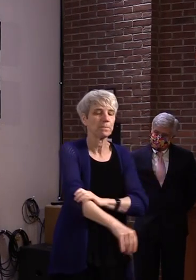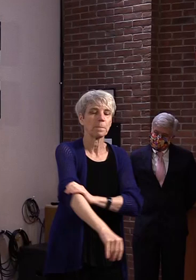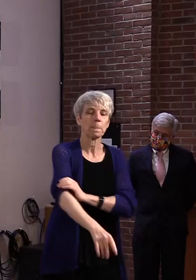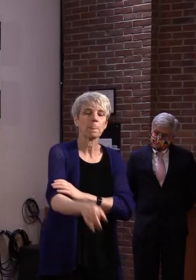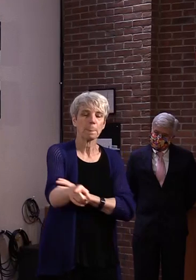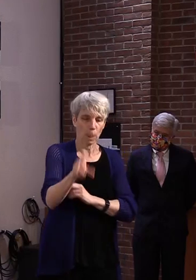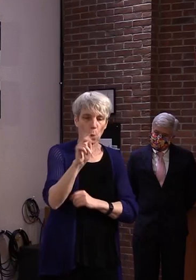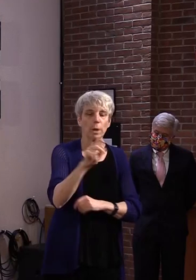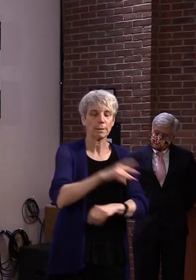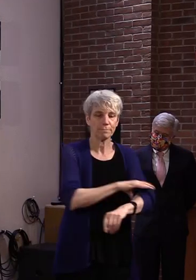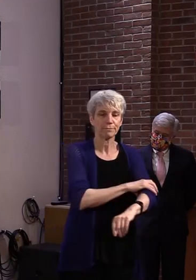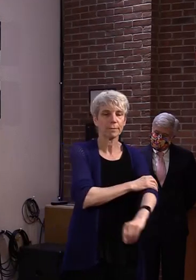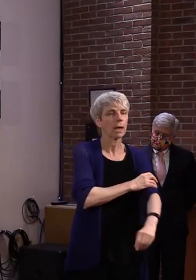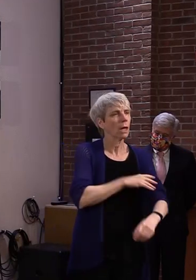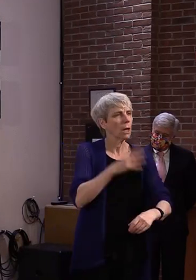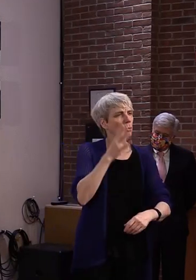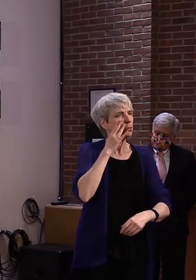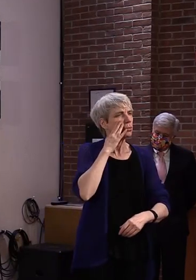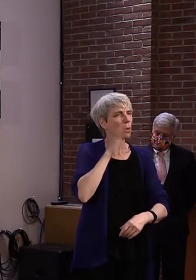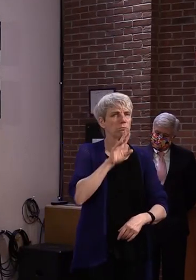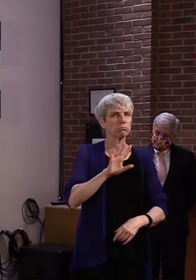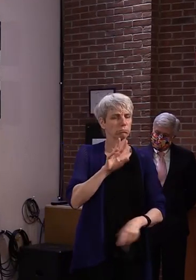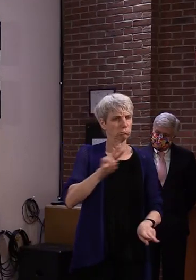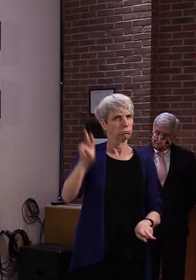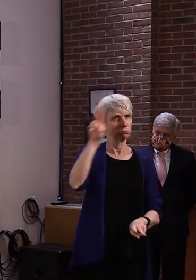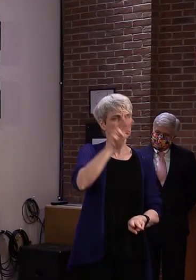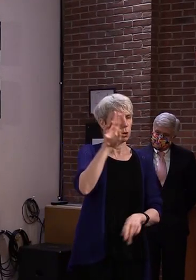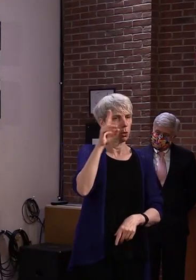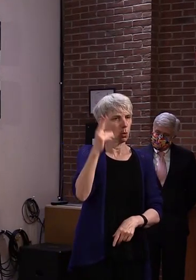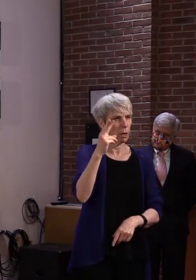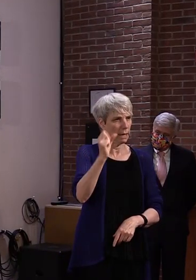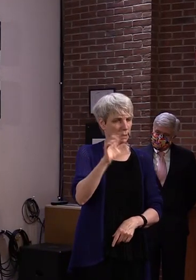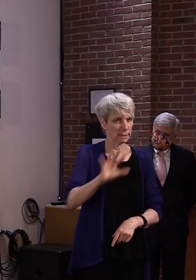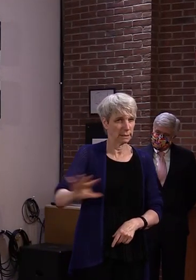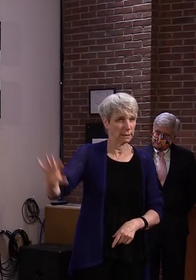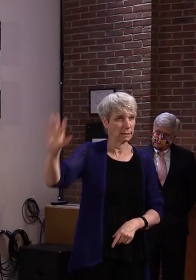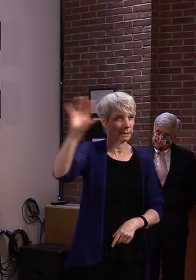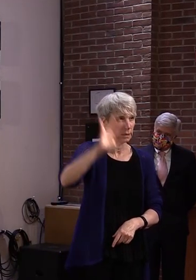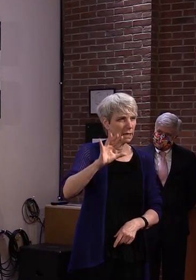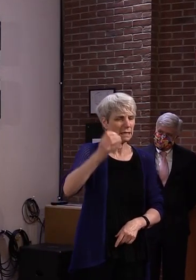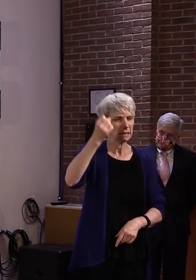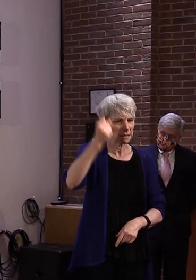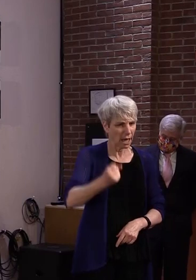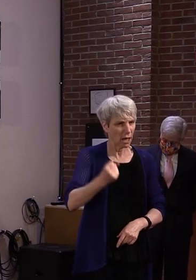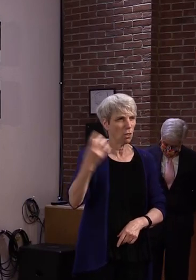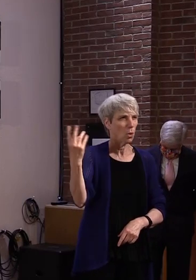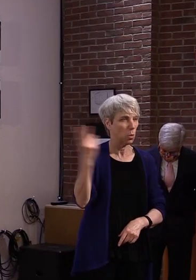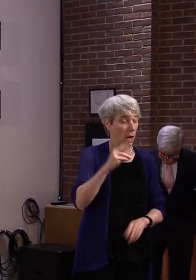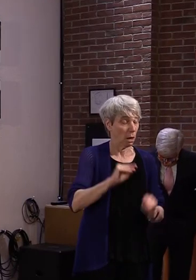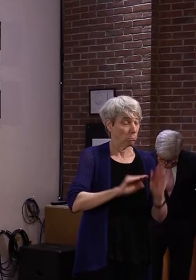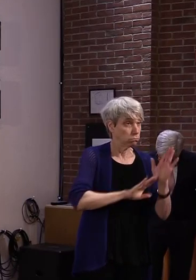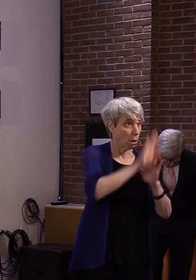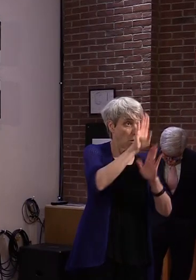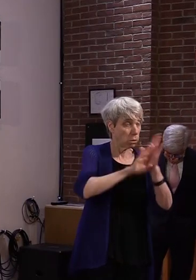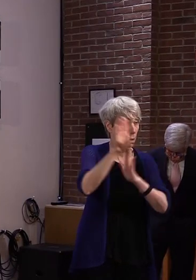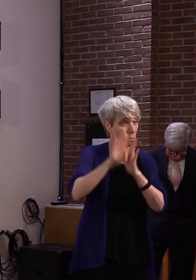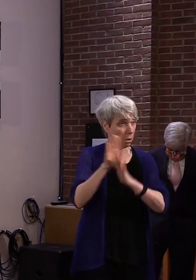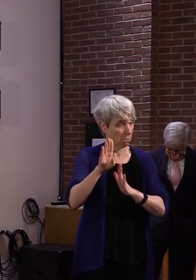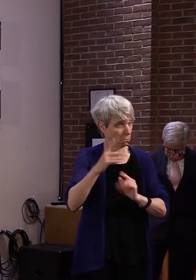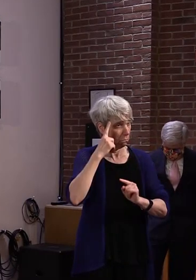the south and southwest, just weeks after the waves of protests? Or could it be